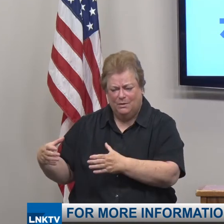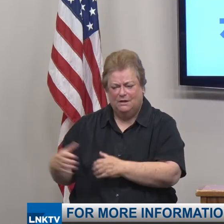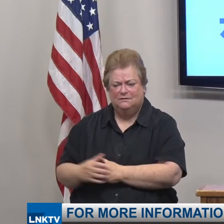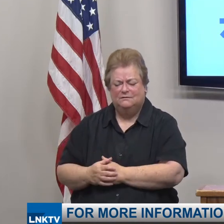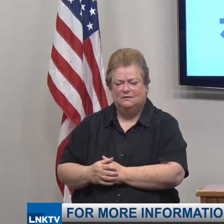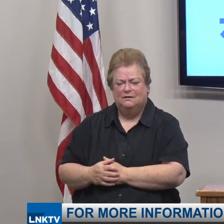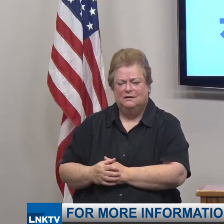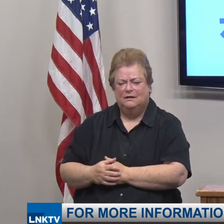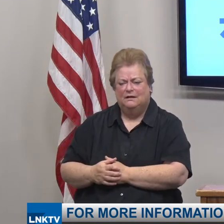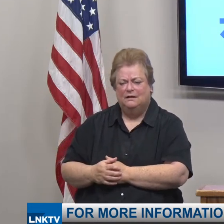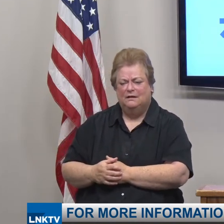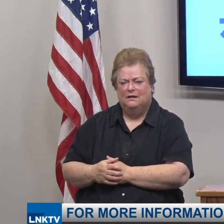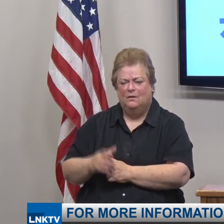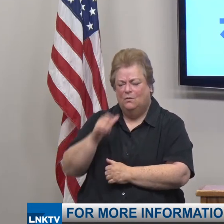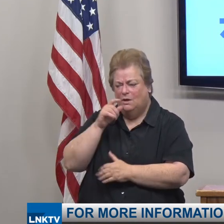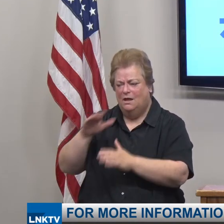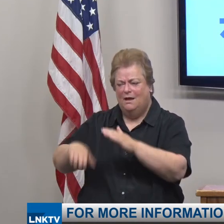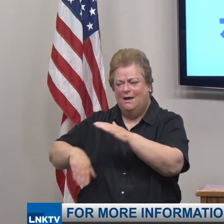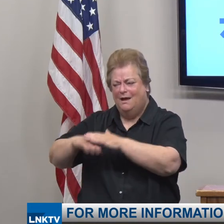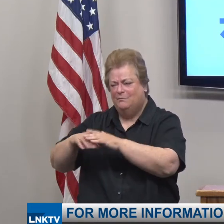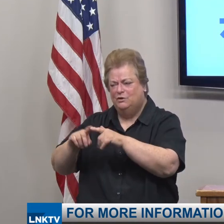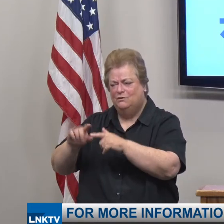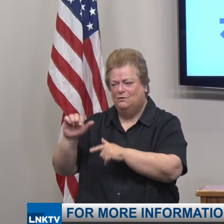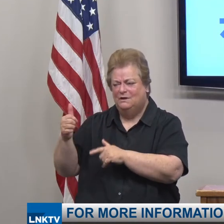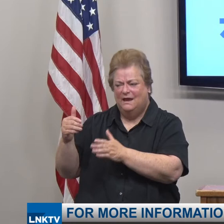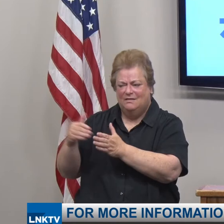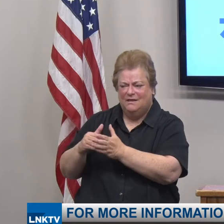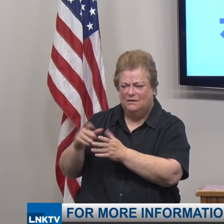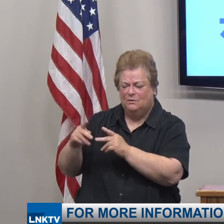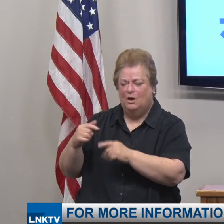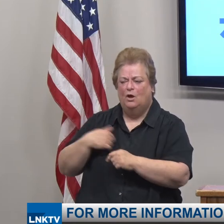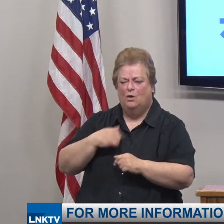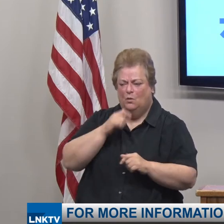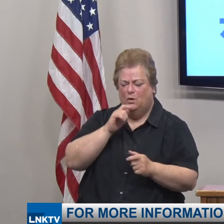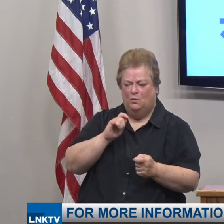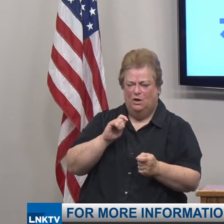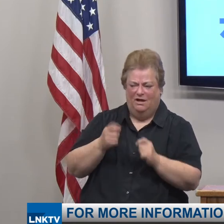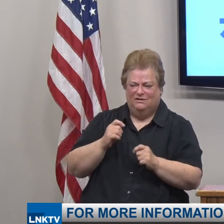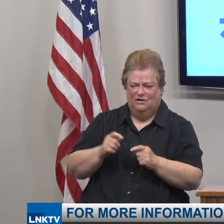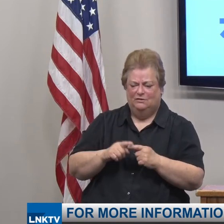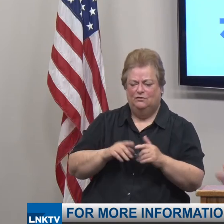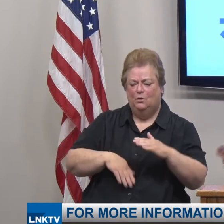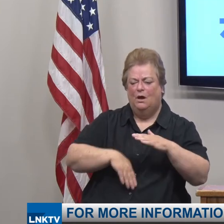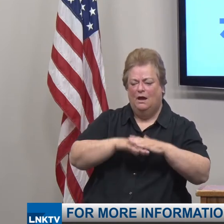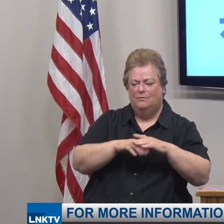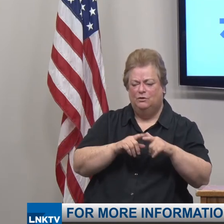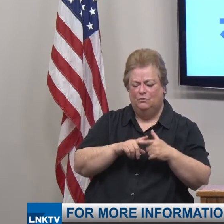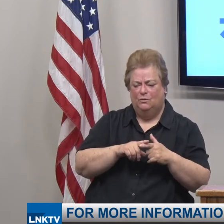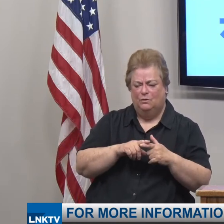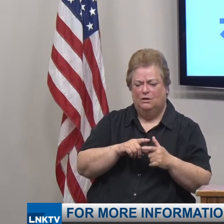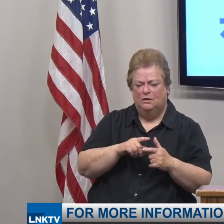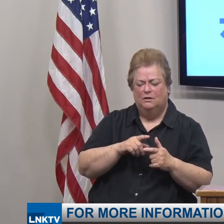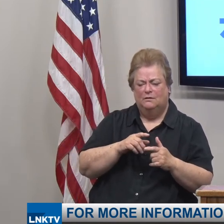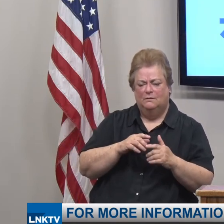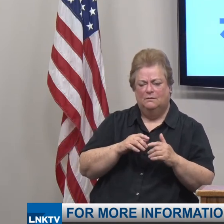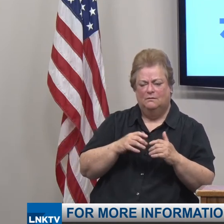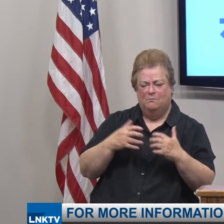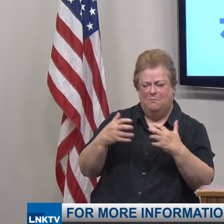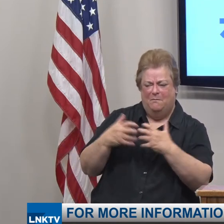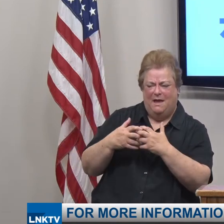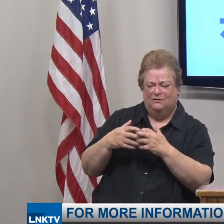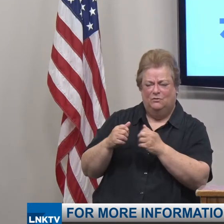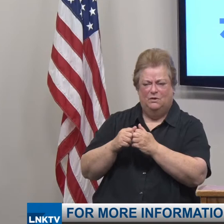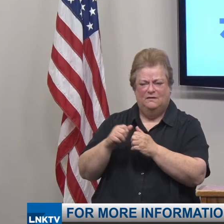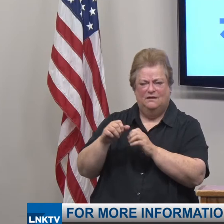like an up to 10,000 person limit. We'll adjust ours down from the up to 30,000 to align with the state. So we'll